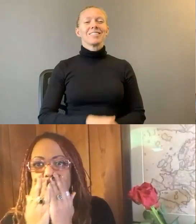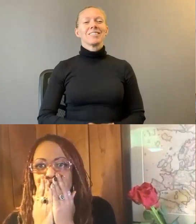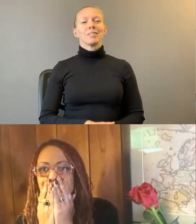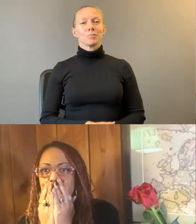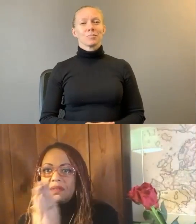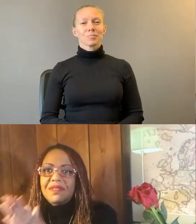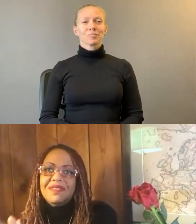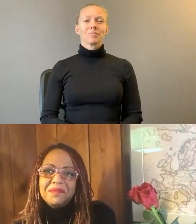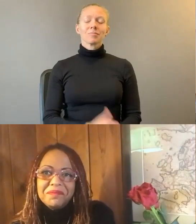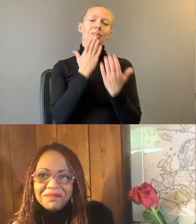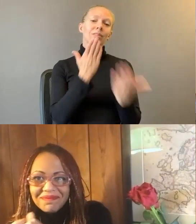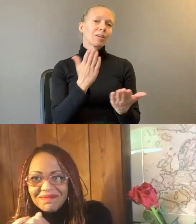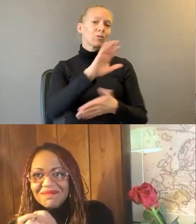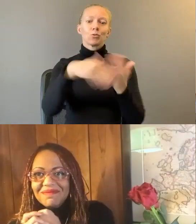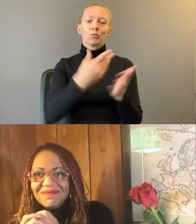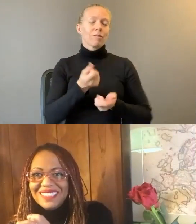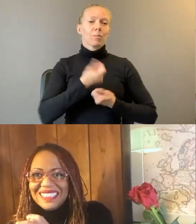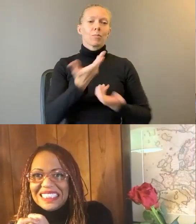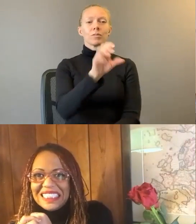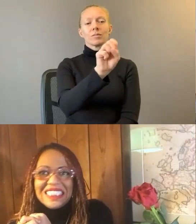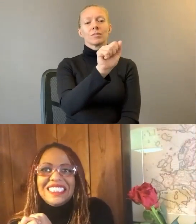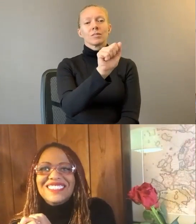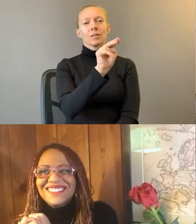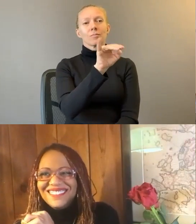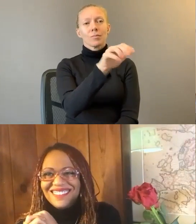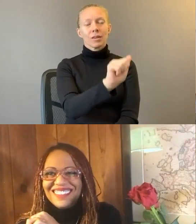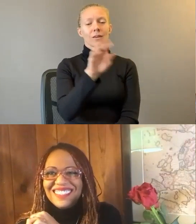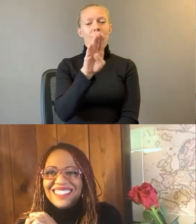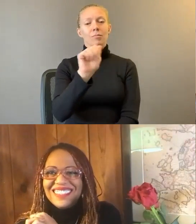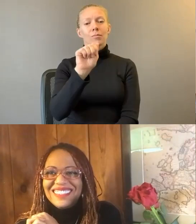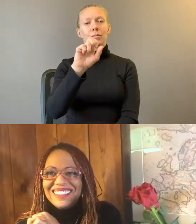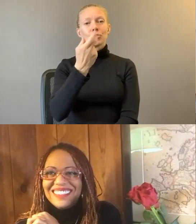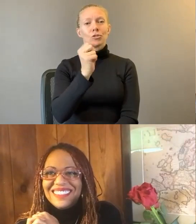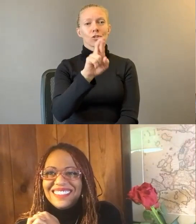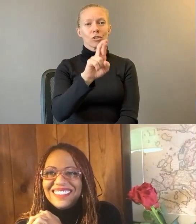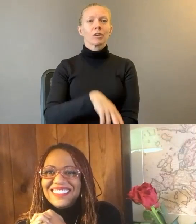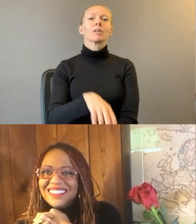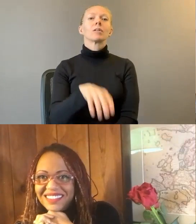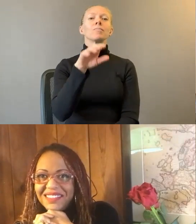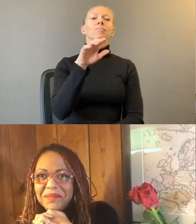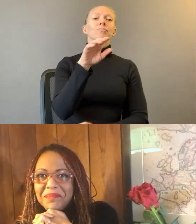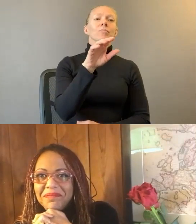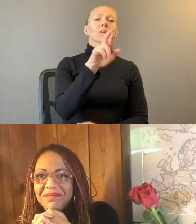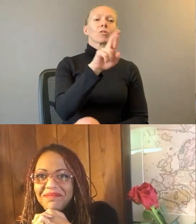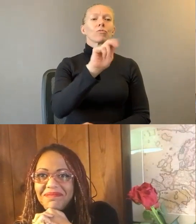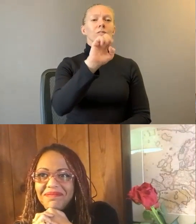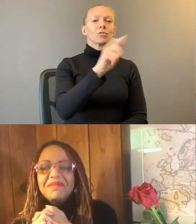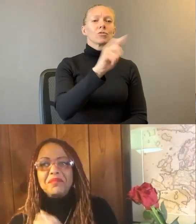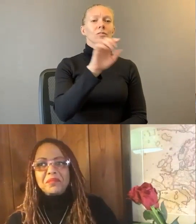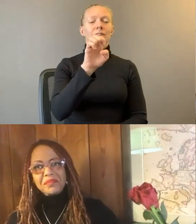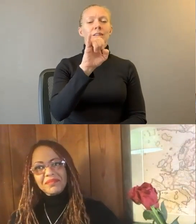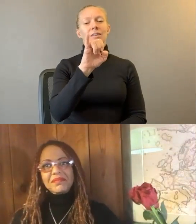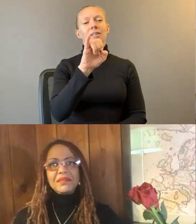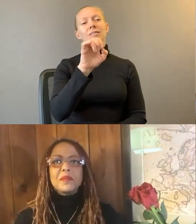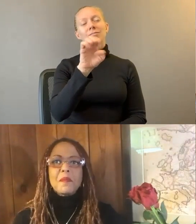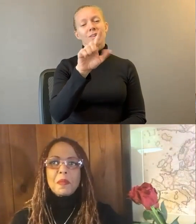Thank you to all the poets. Samia Bashir, Erica Foreman, and Rachel Eliza Griffith. Thank you